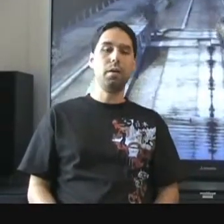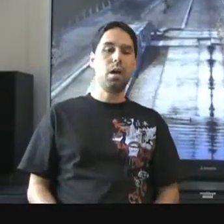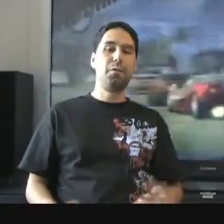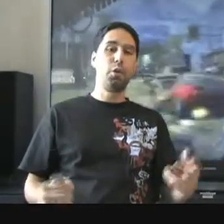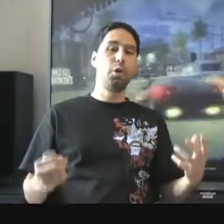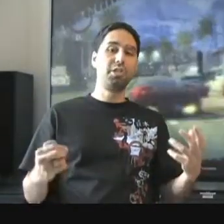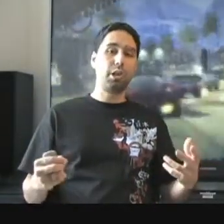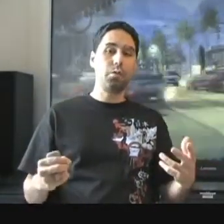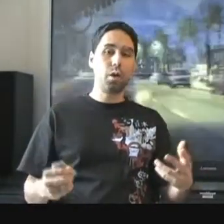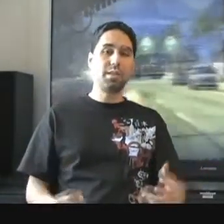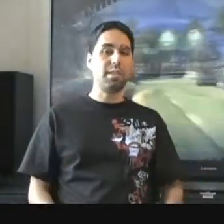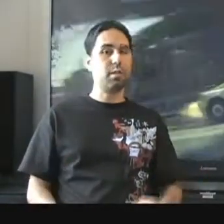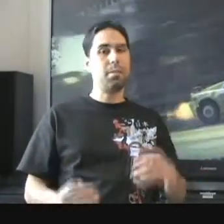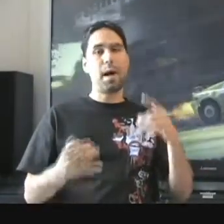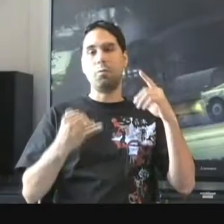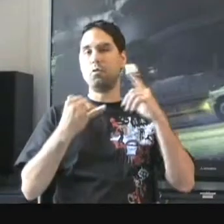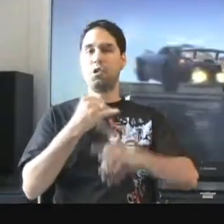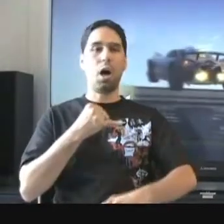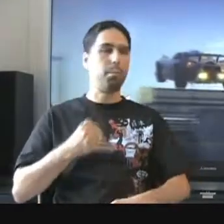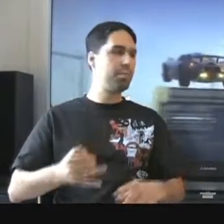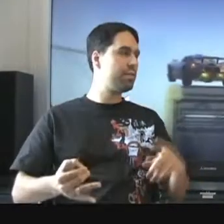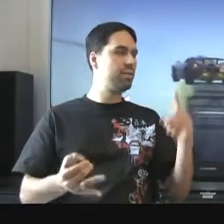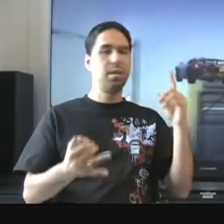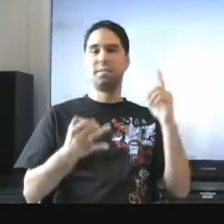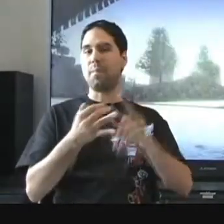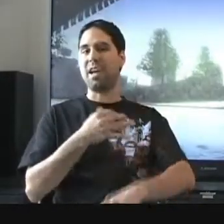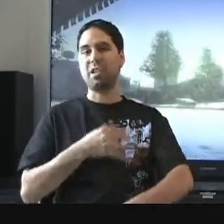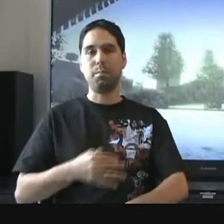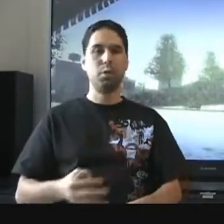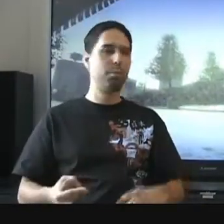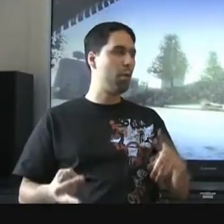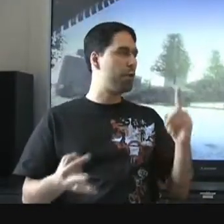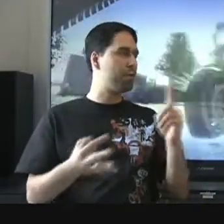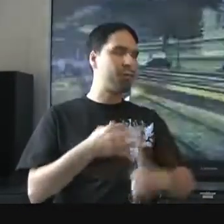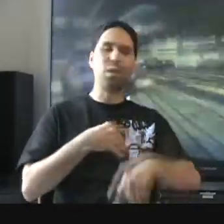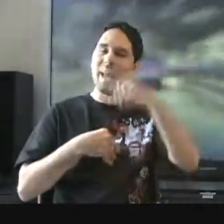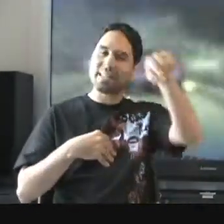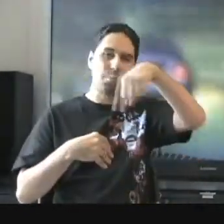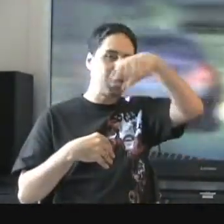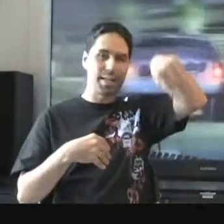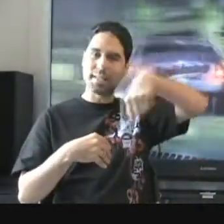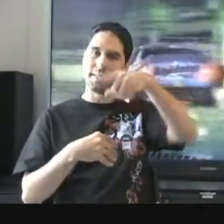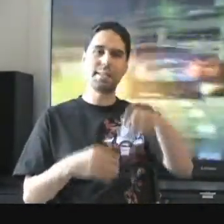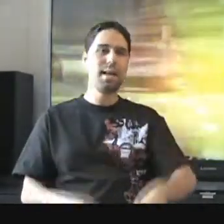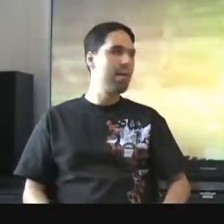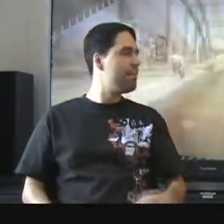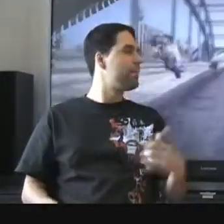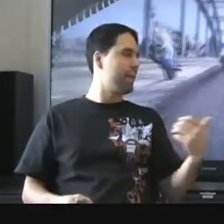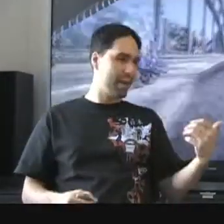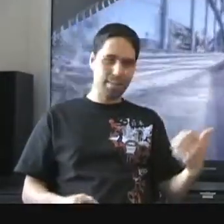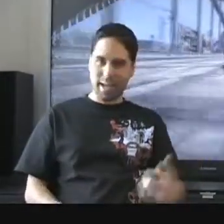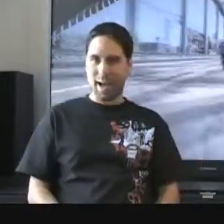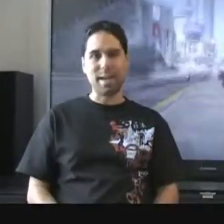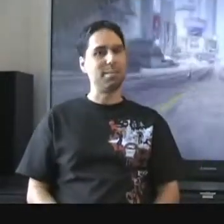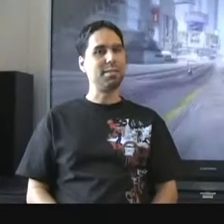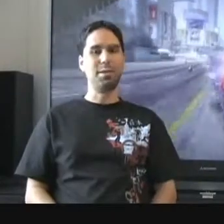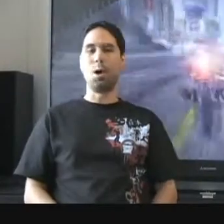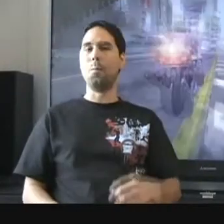For your stunt runs, it's all about jumps. Smashing billboards. Flat spins. Airtimes. Airtimes. Airtimes. know,